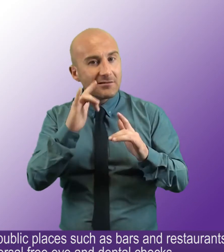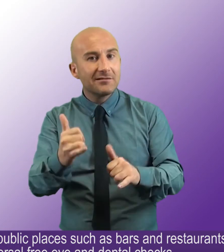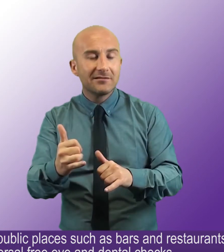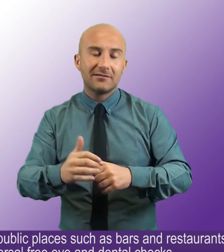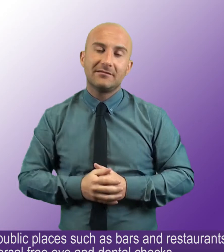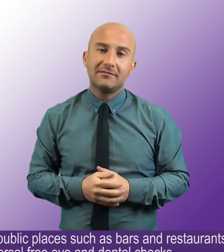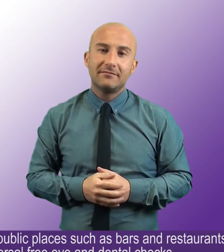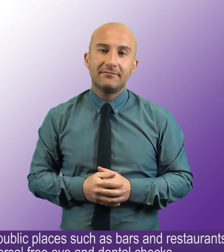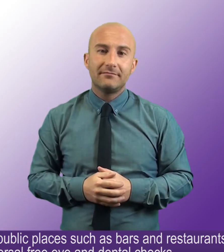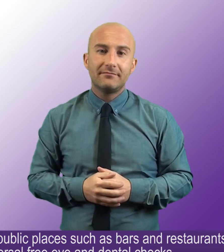and dental checks.